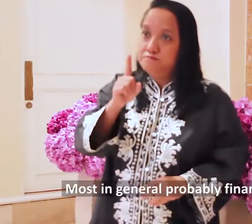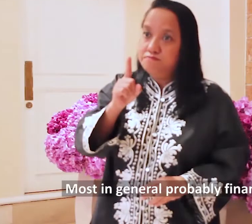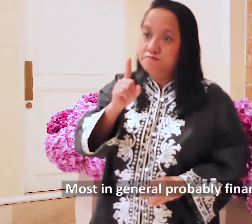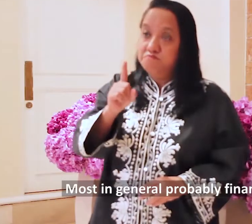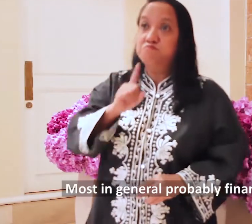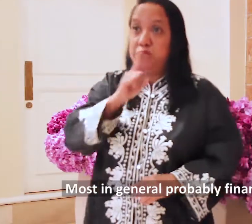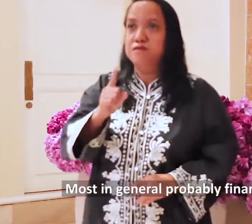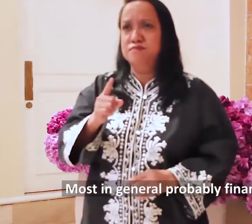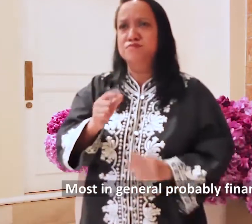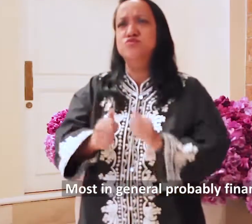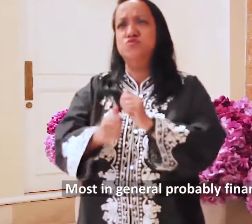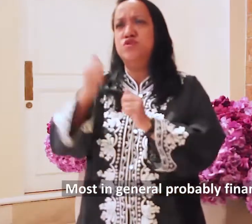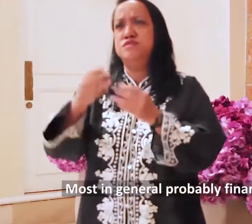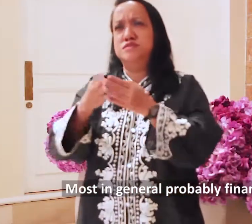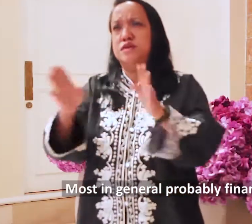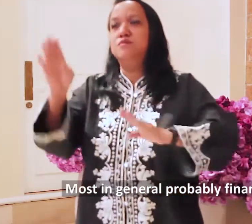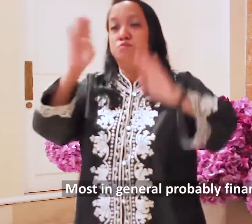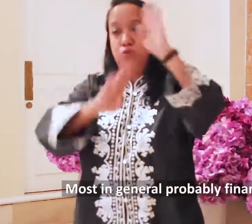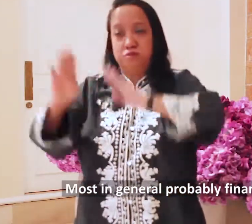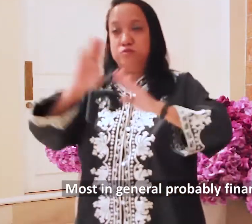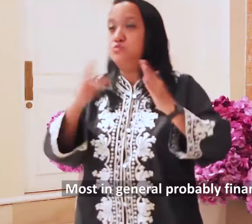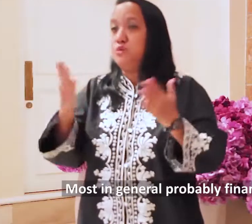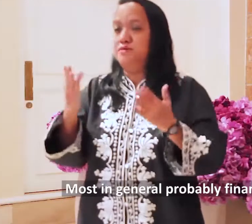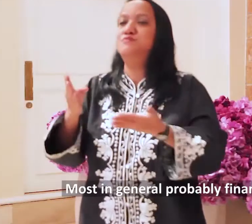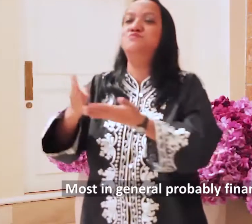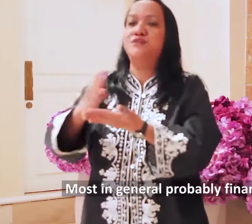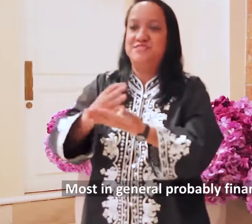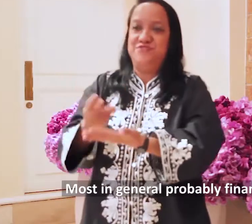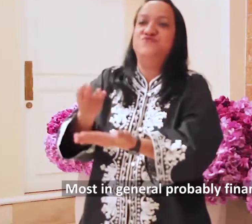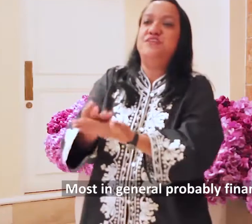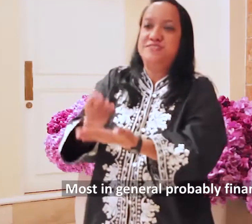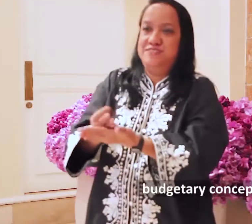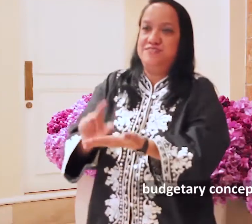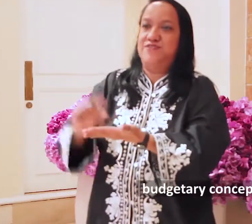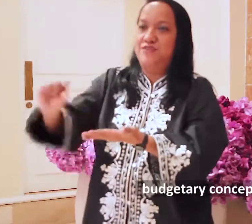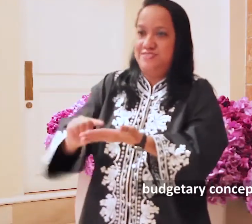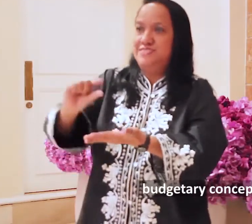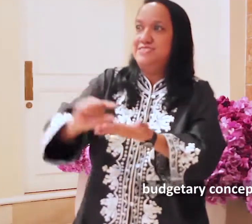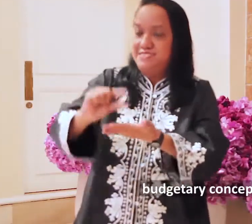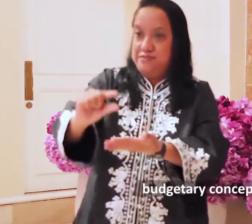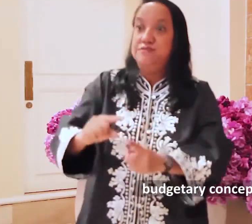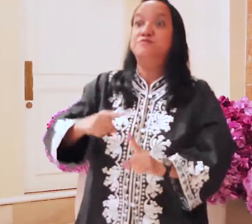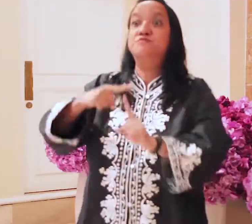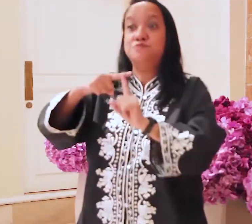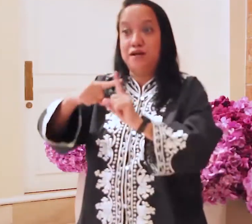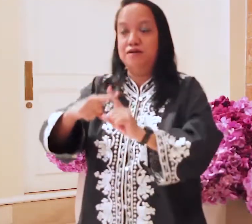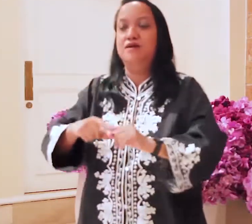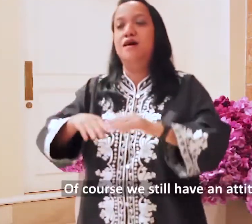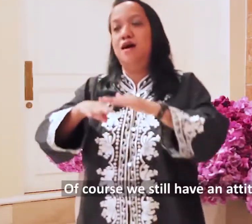Most, in general, most probably financial or the budget, budgetary concerns. Of